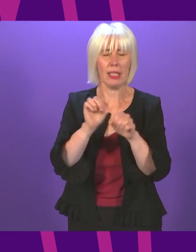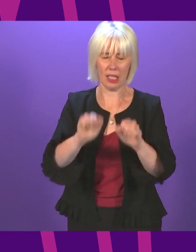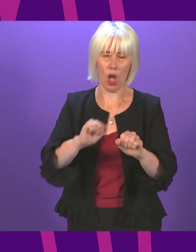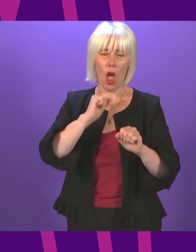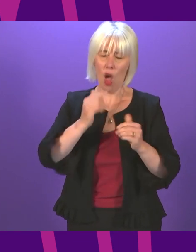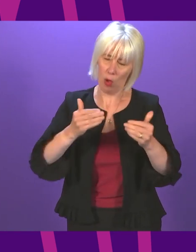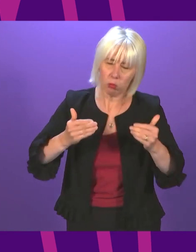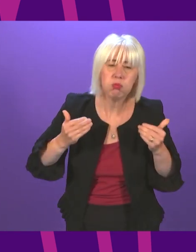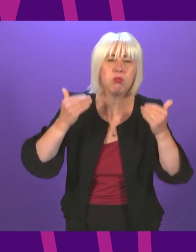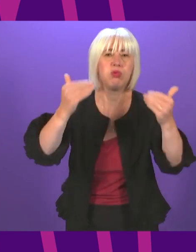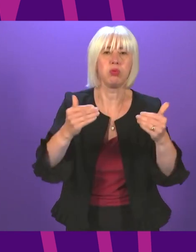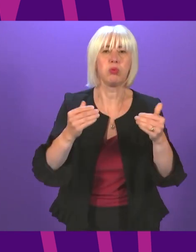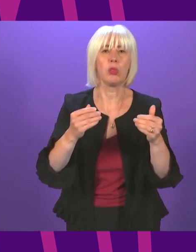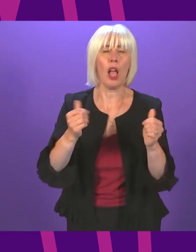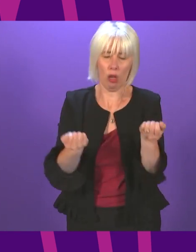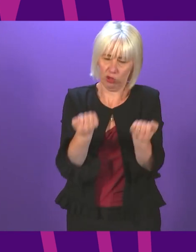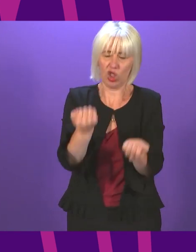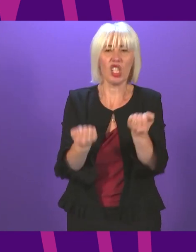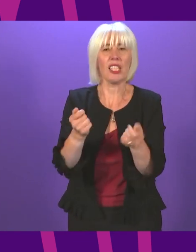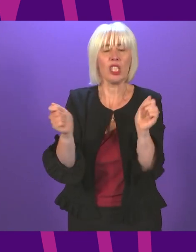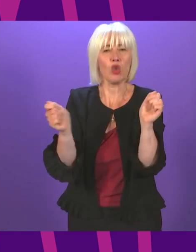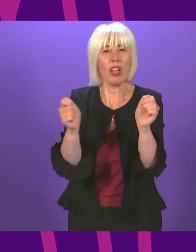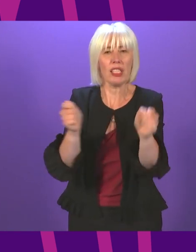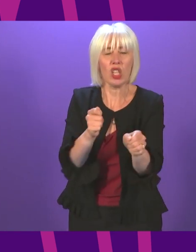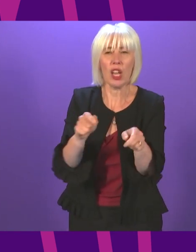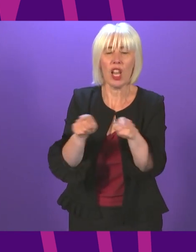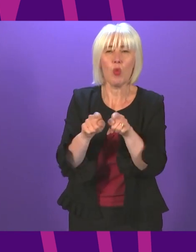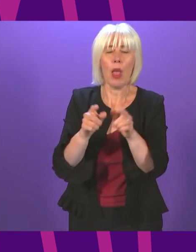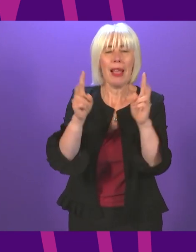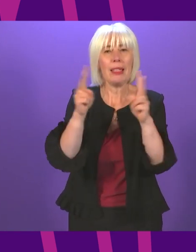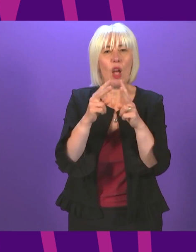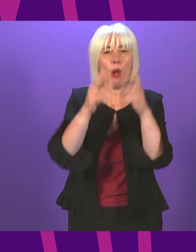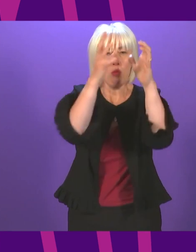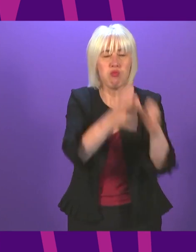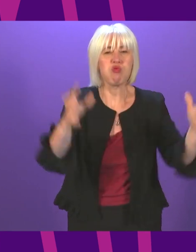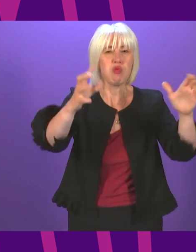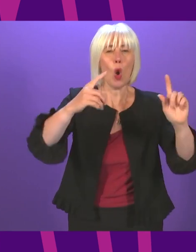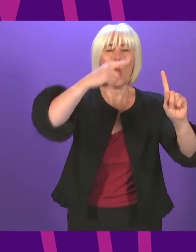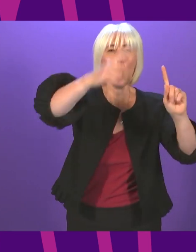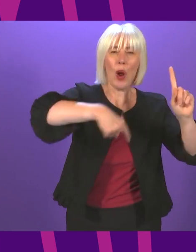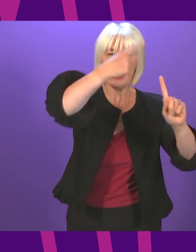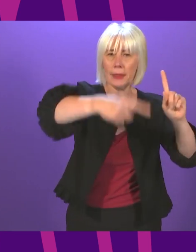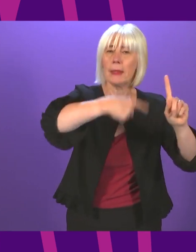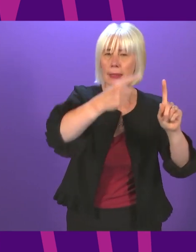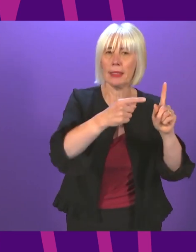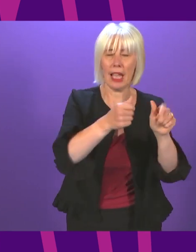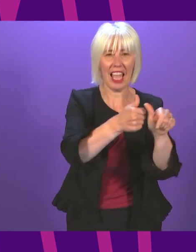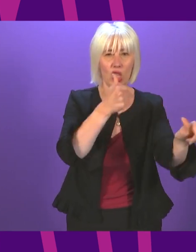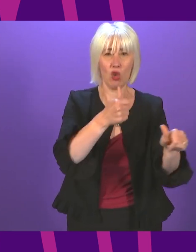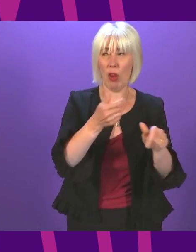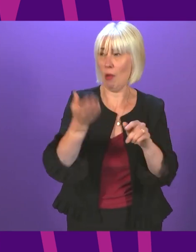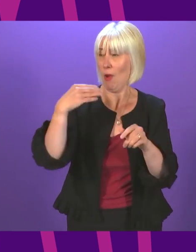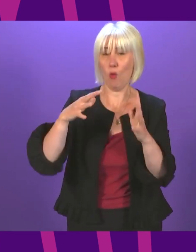will accelerate a just transition doubling the size of the wind industry that was previously butchered by the Tory party at Westminster